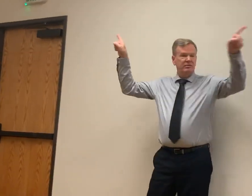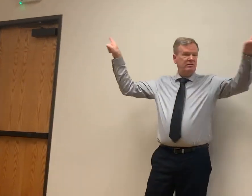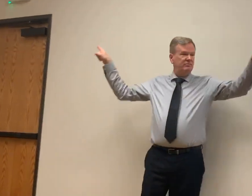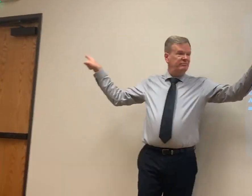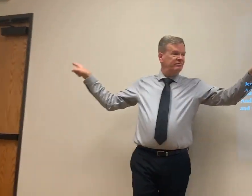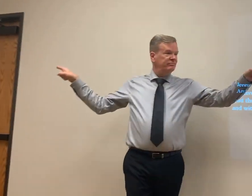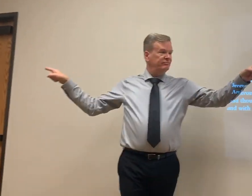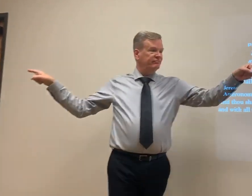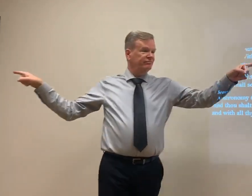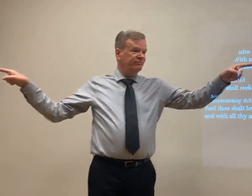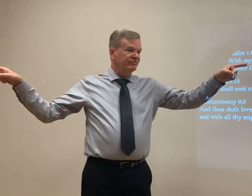opposite of love.